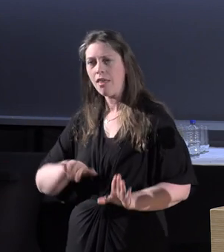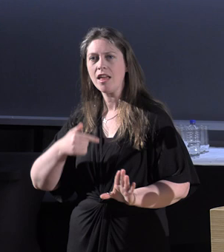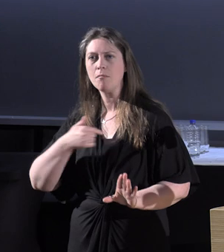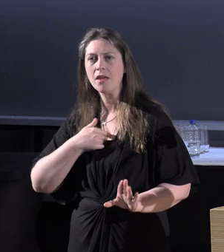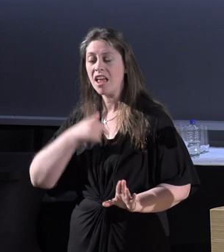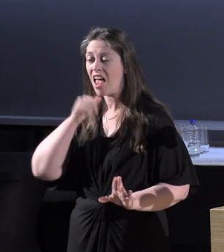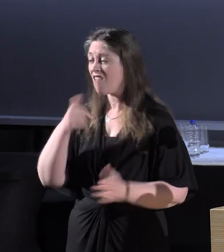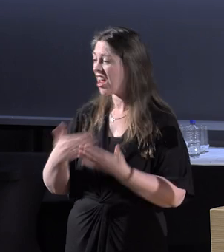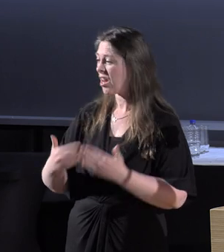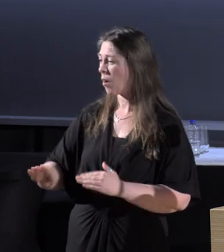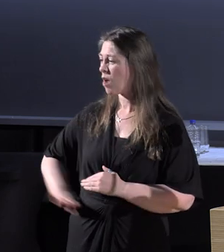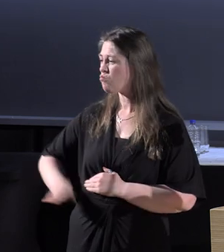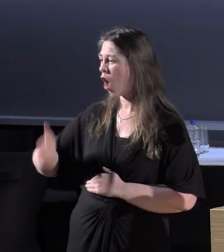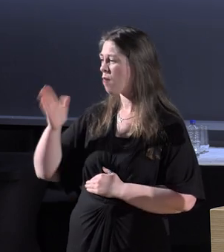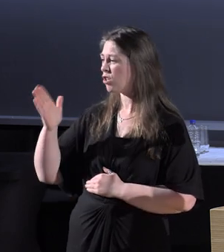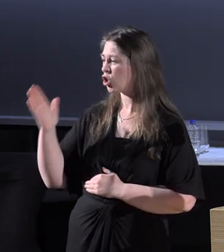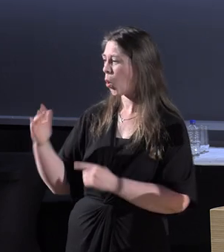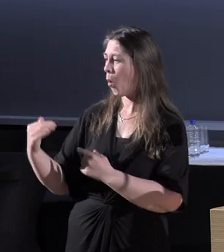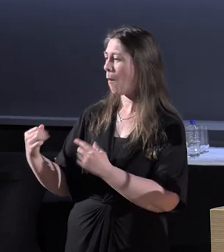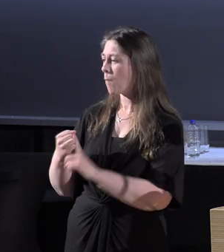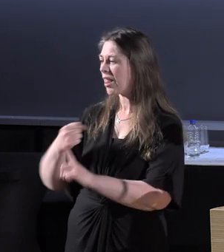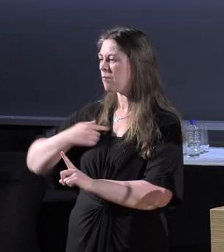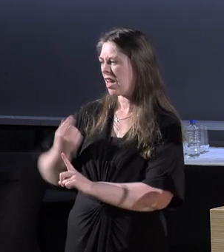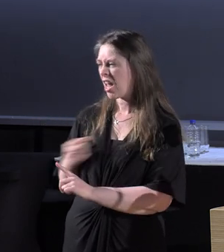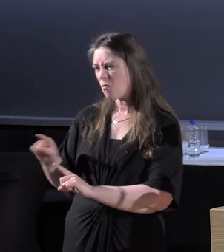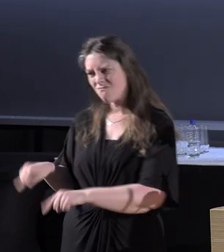anyone in my primary school that bullied me.